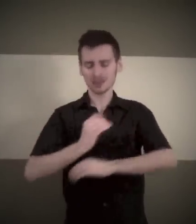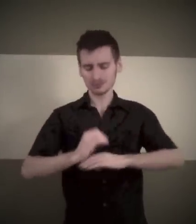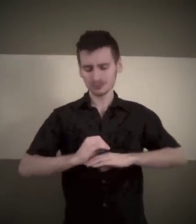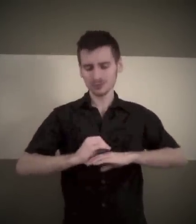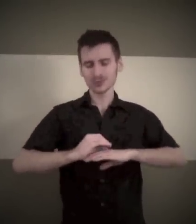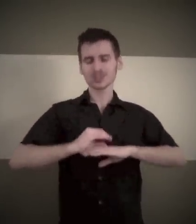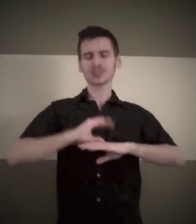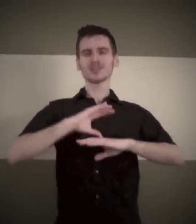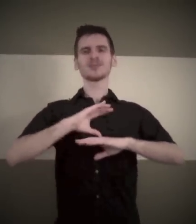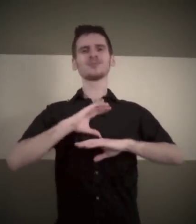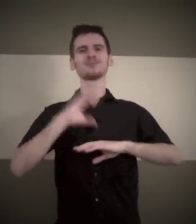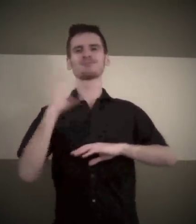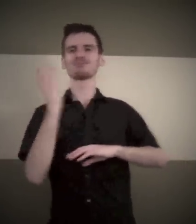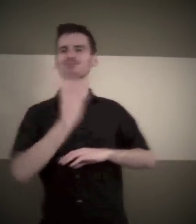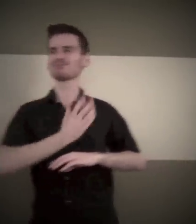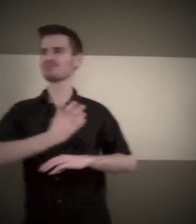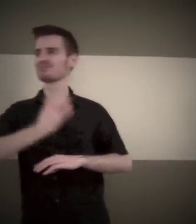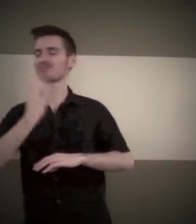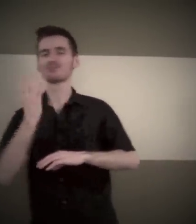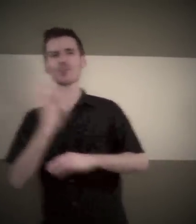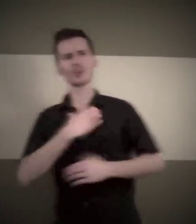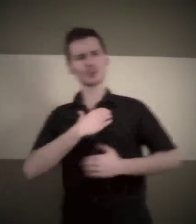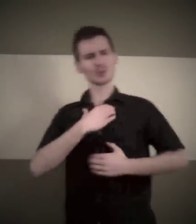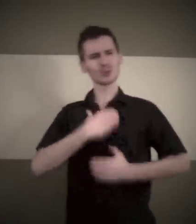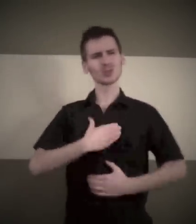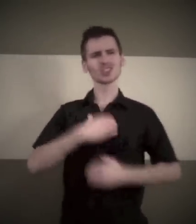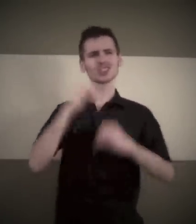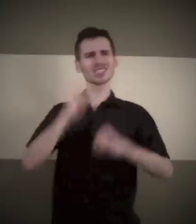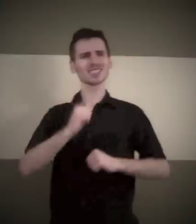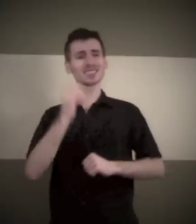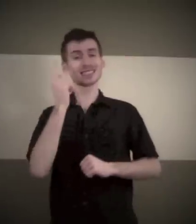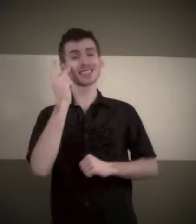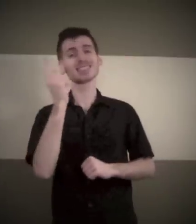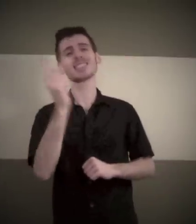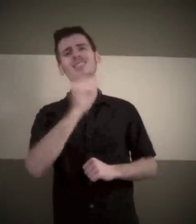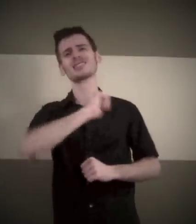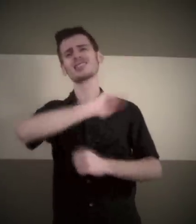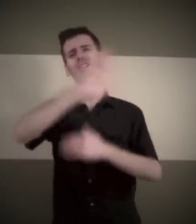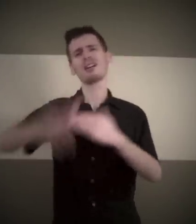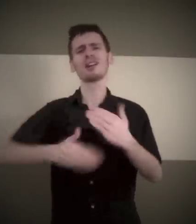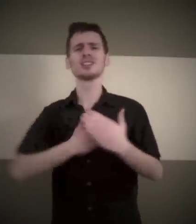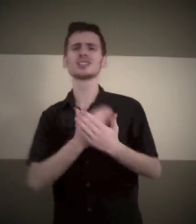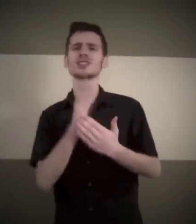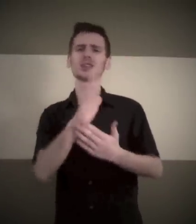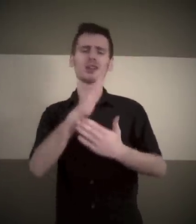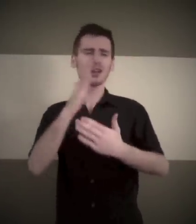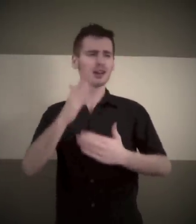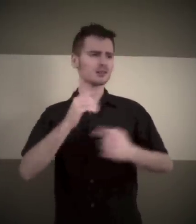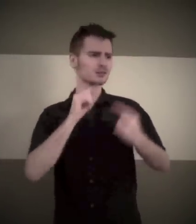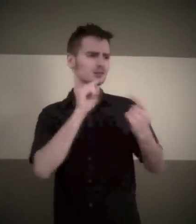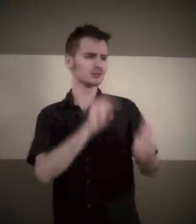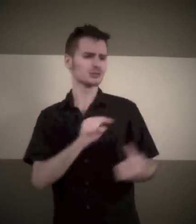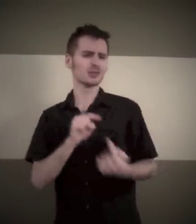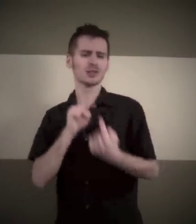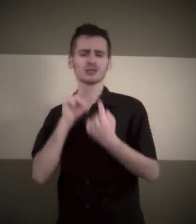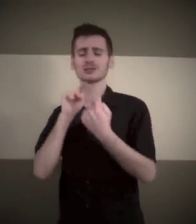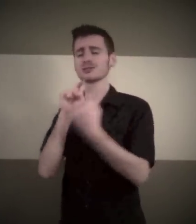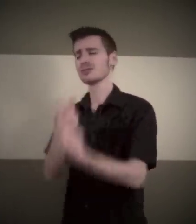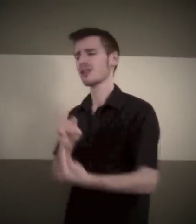Oh, I wish that I could witness all your joy and all your